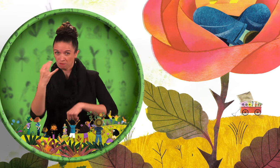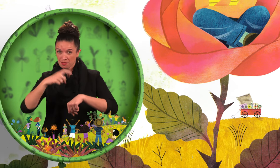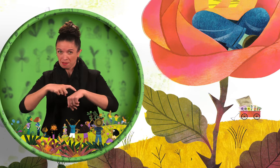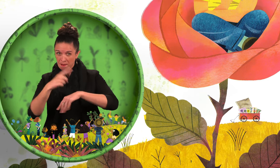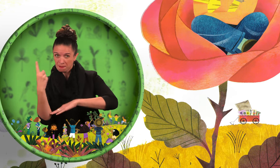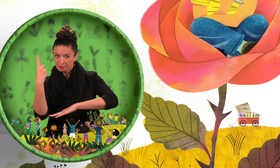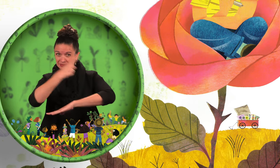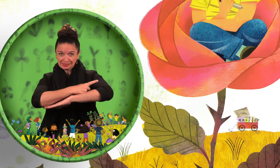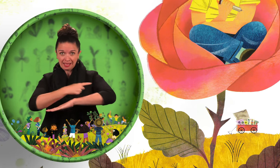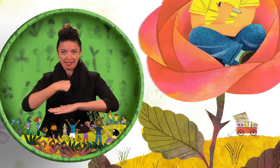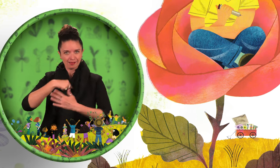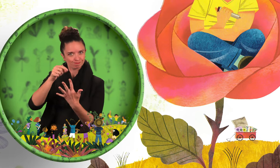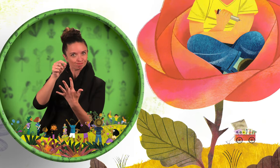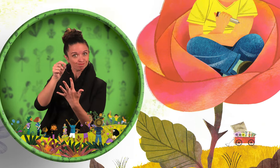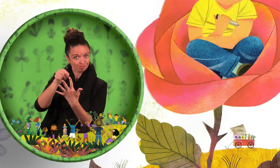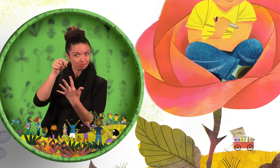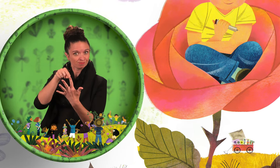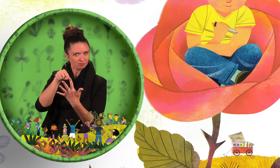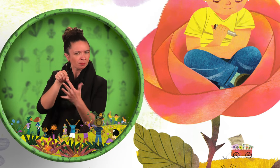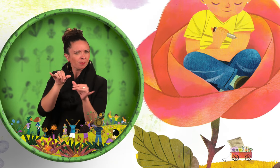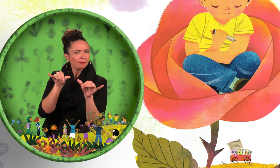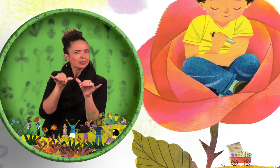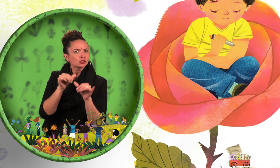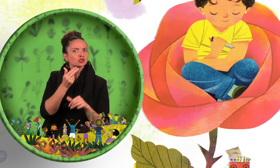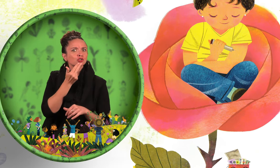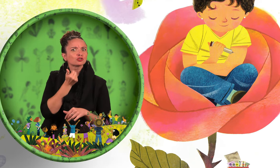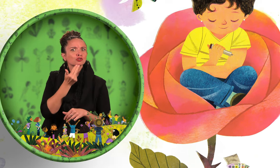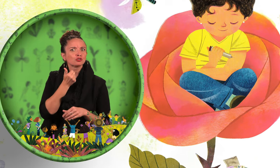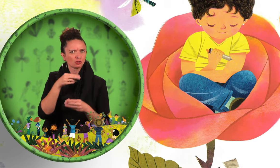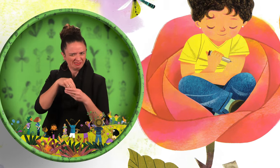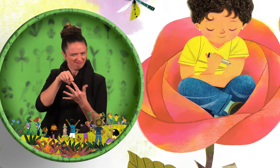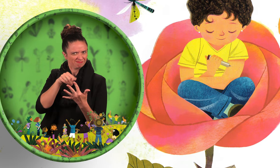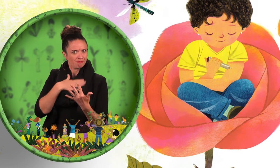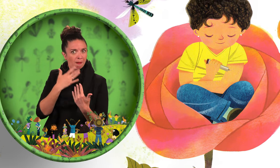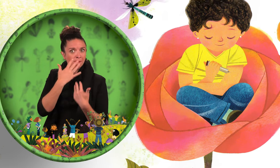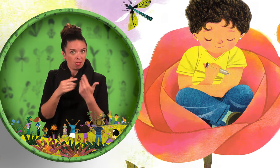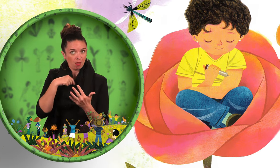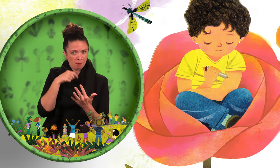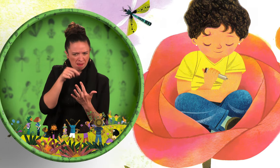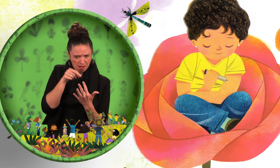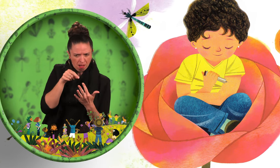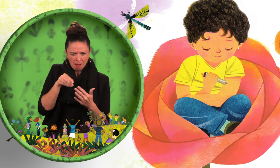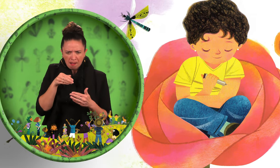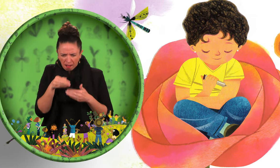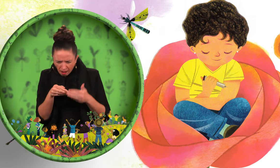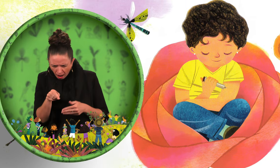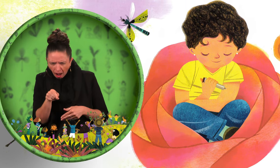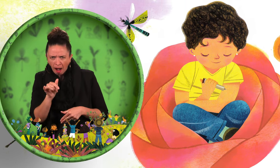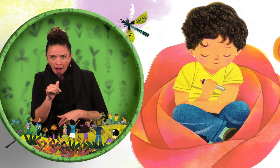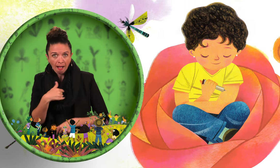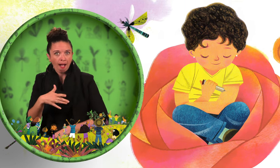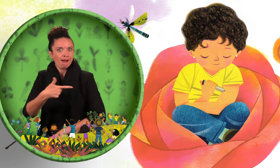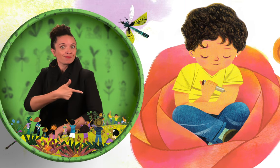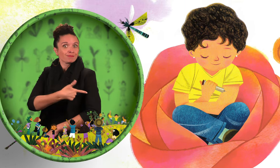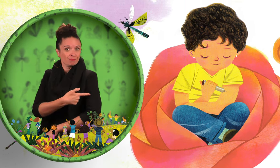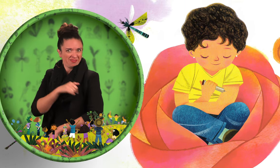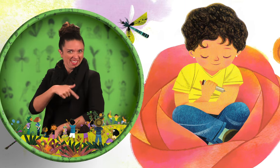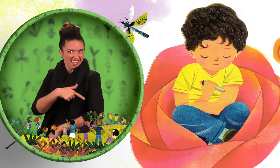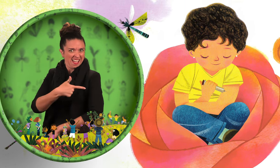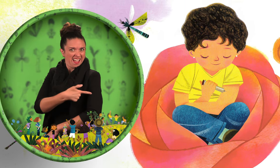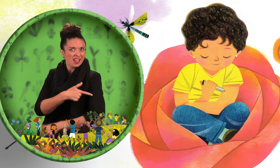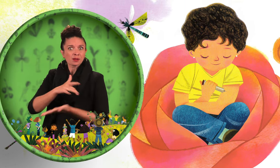am I doing? Several times a day, I prick my finger to measure the sugar in my blood,